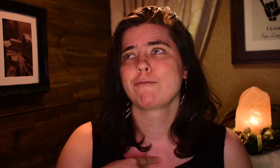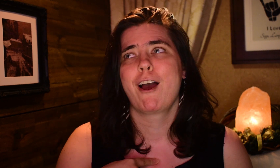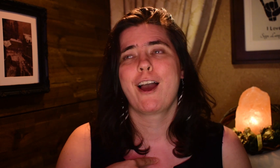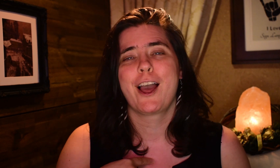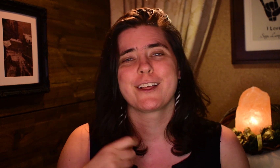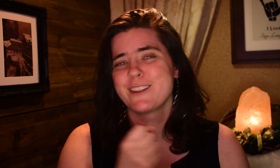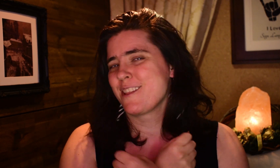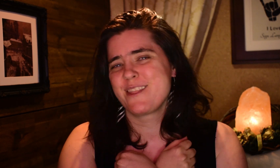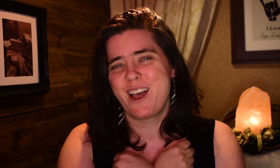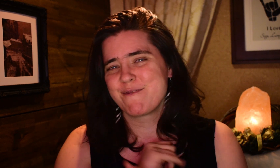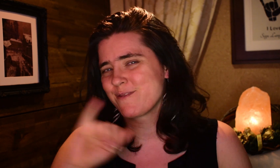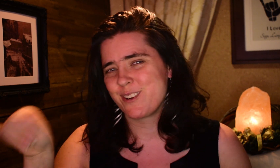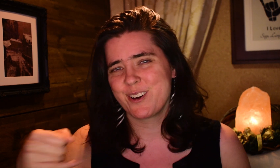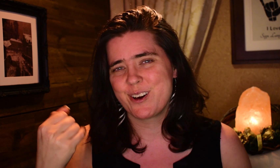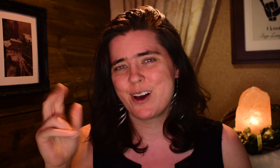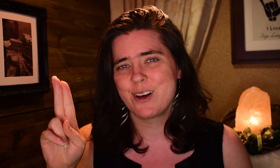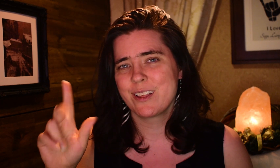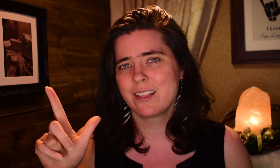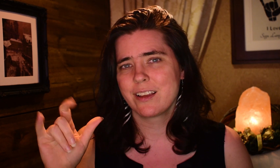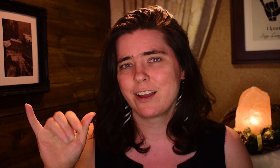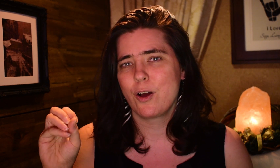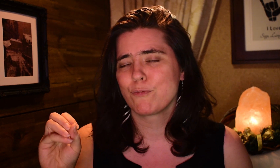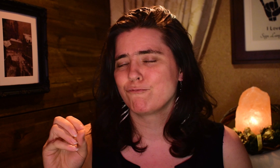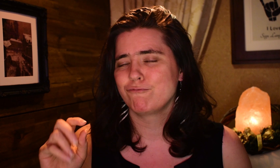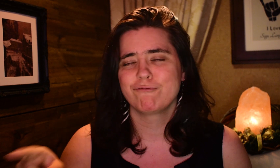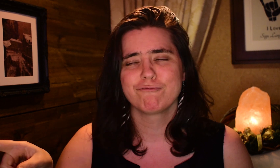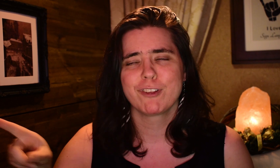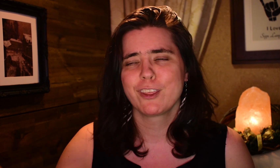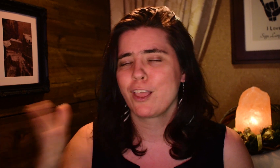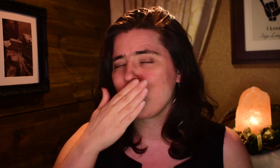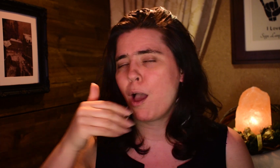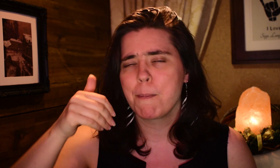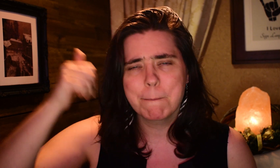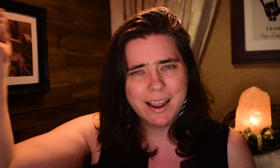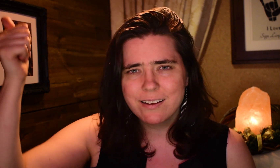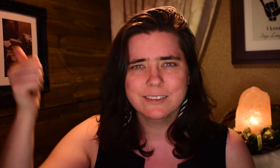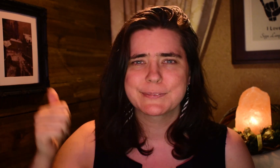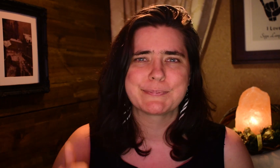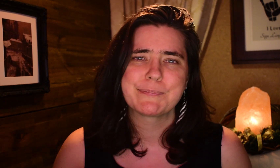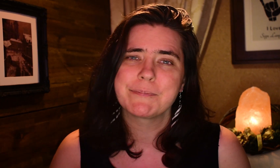I love Julio. He is the best.